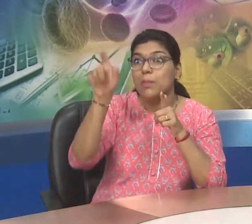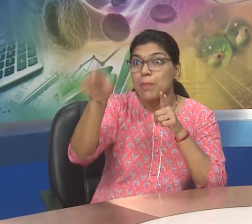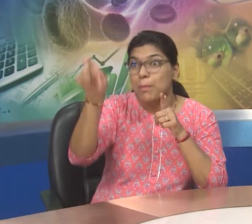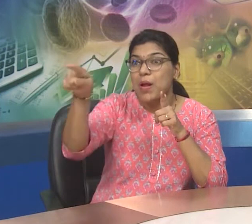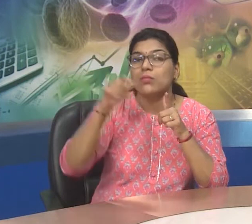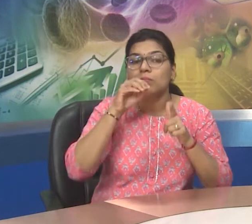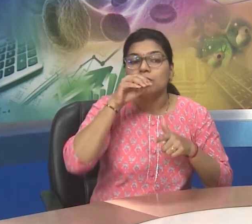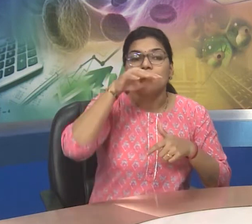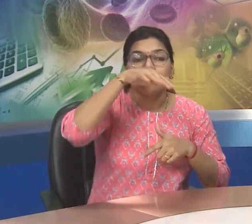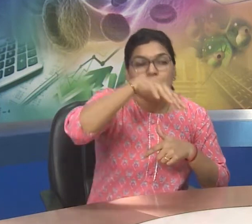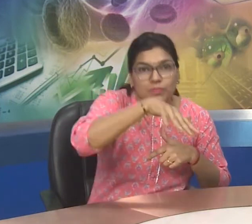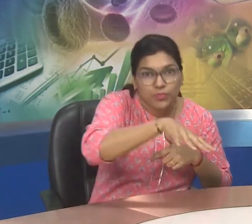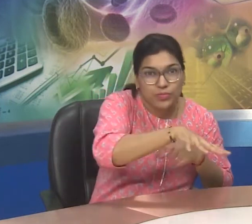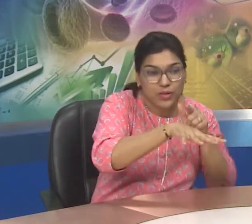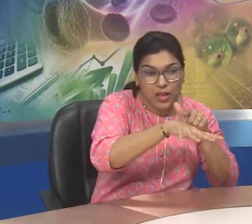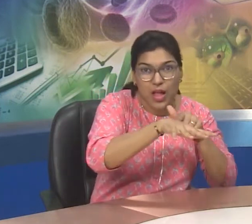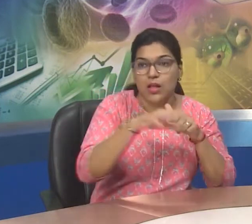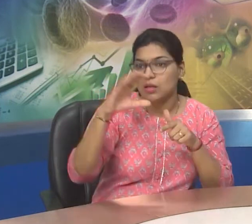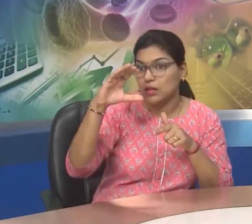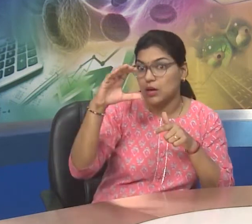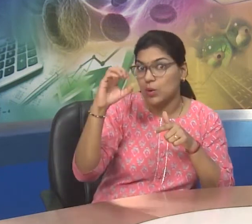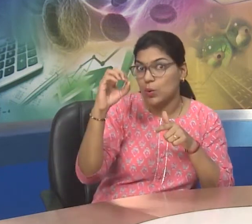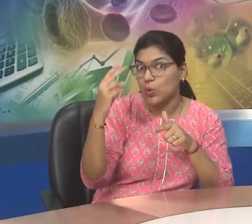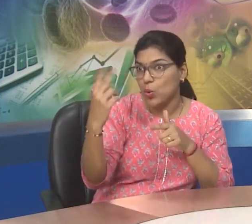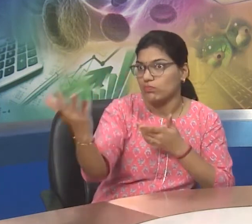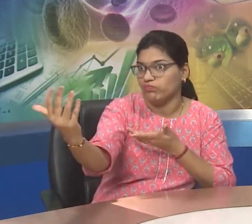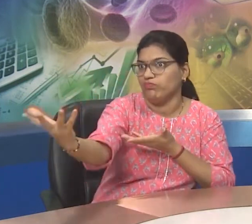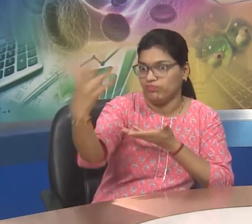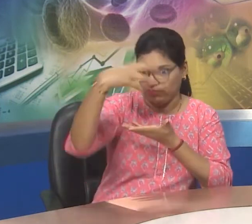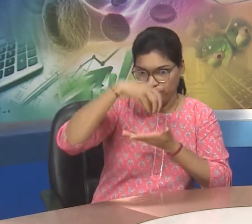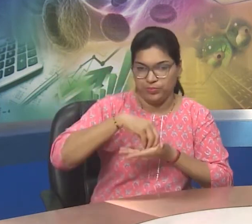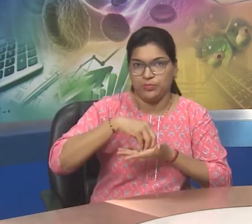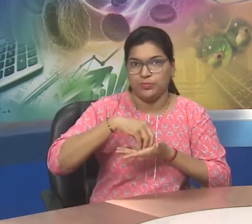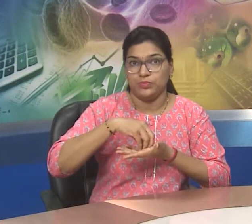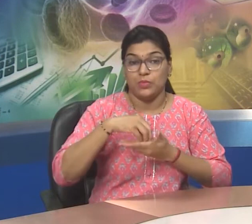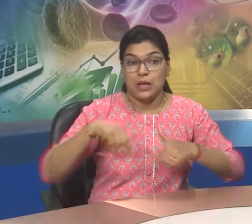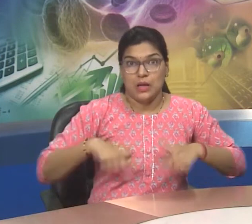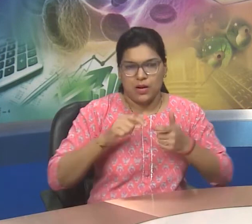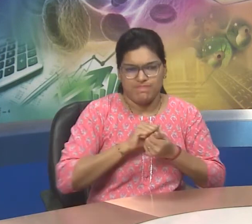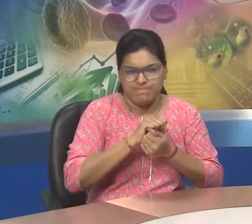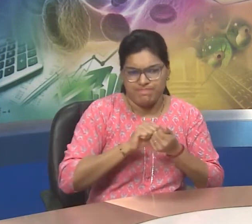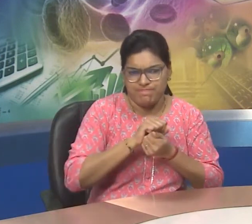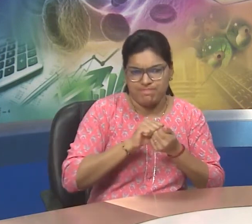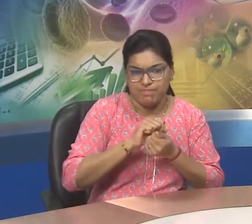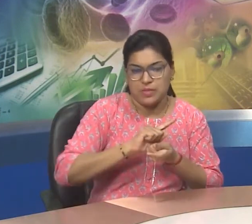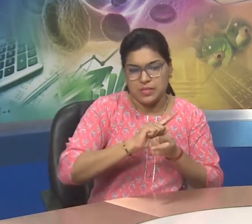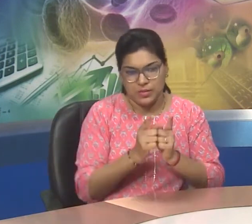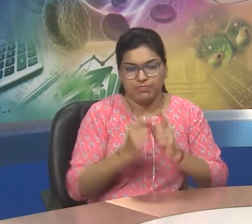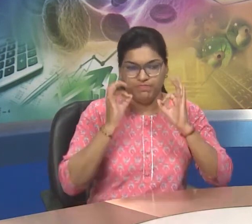CO2 and make